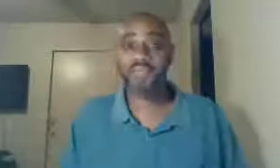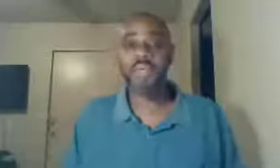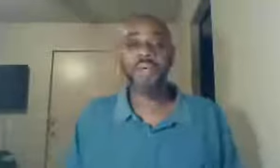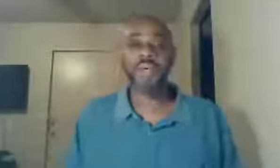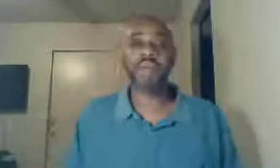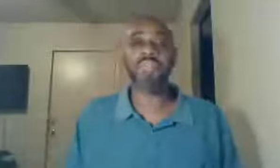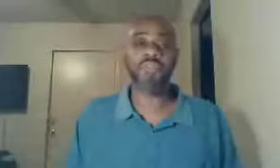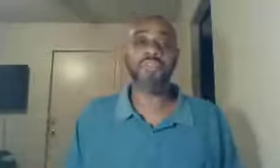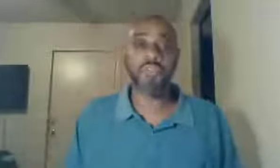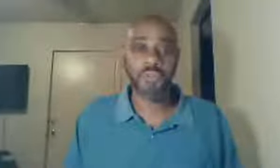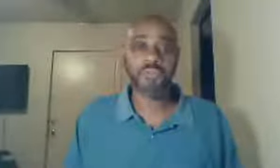what I was given to do,